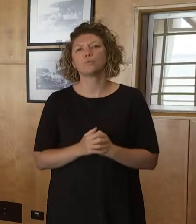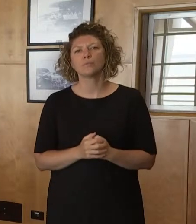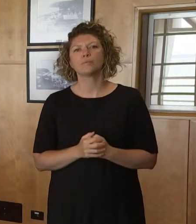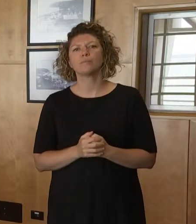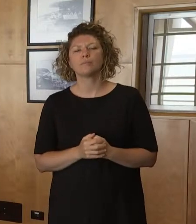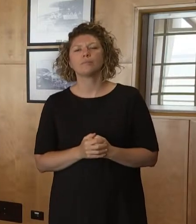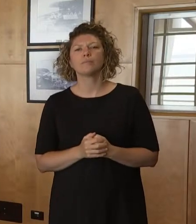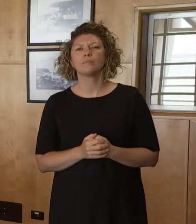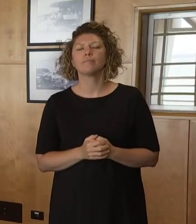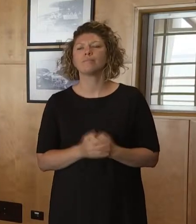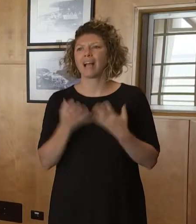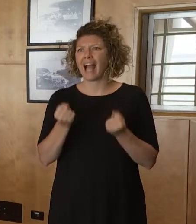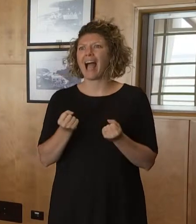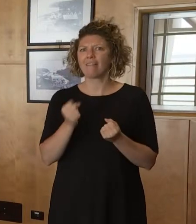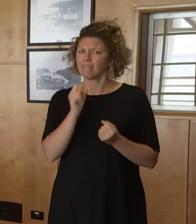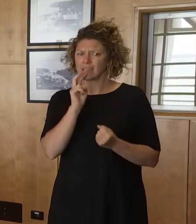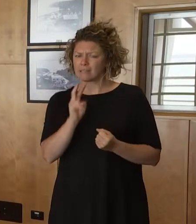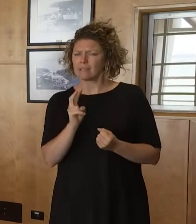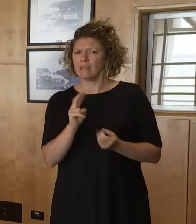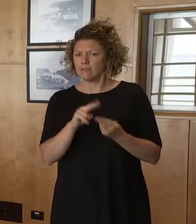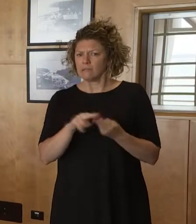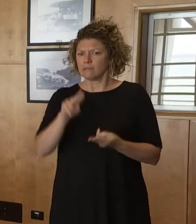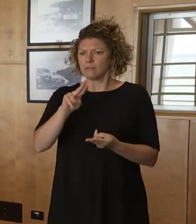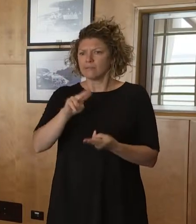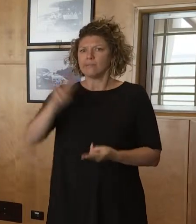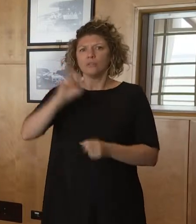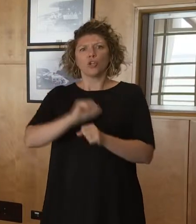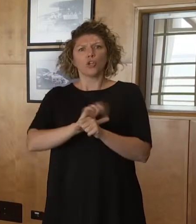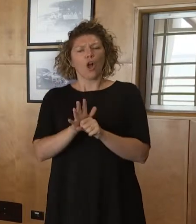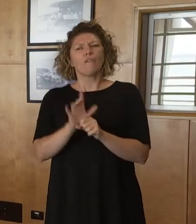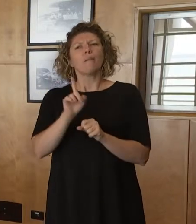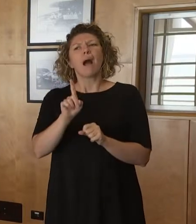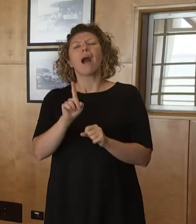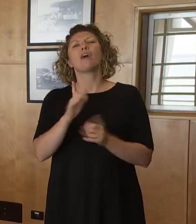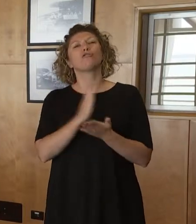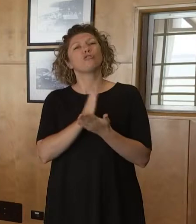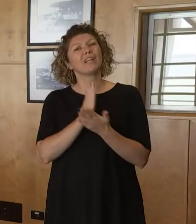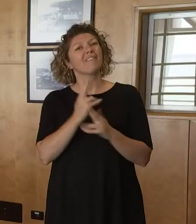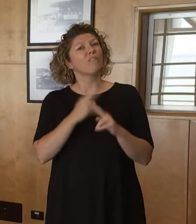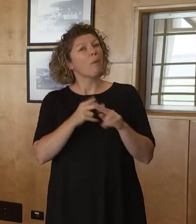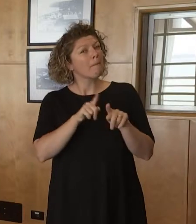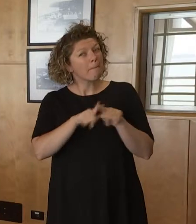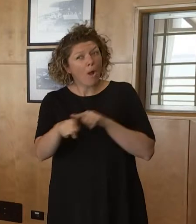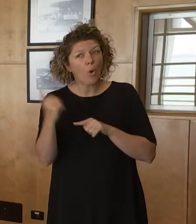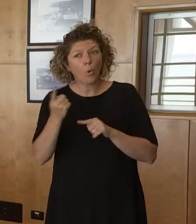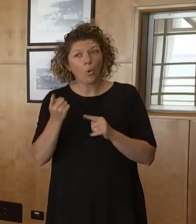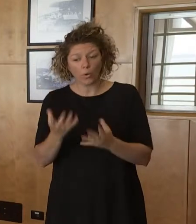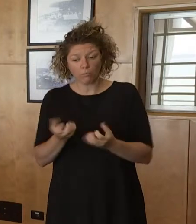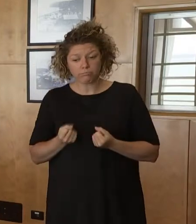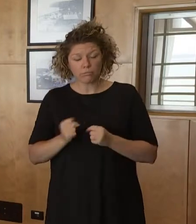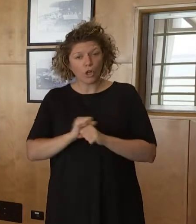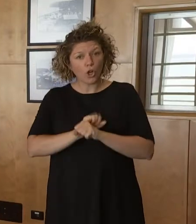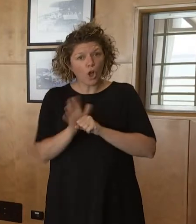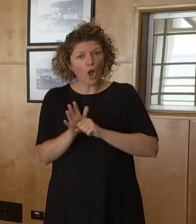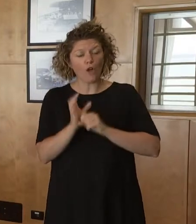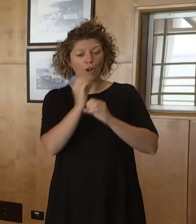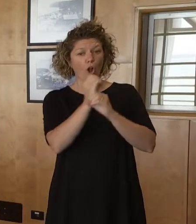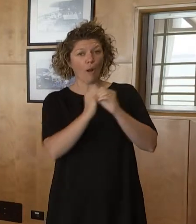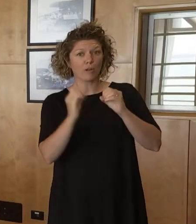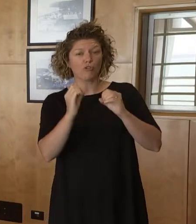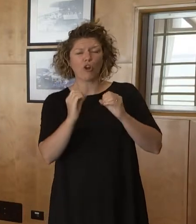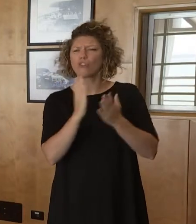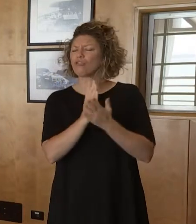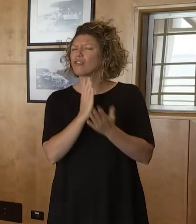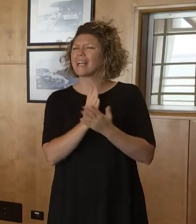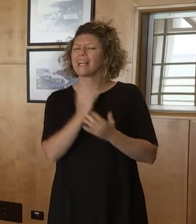some higher case numbers again today and to reassure people that for the vast majority of people with Omicron, it is a